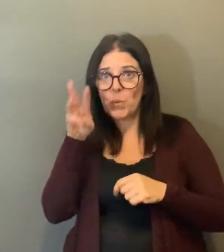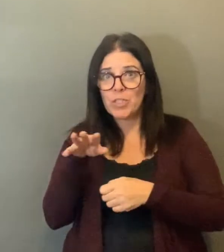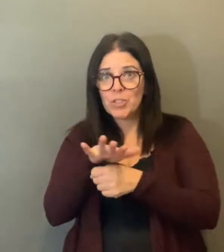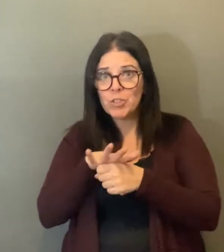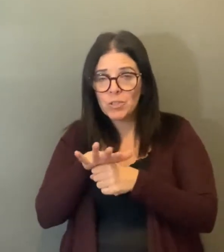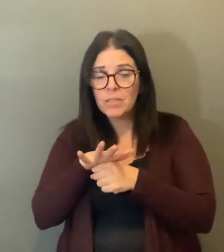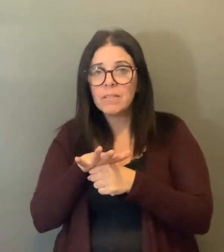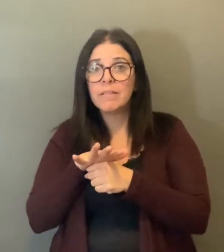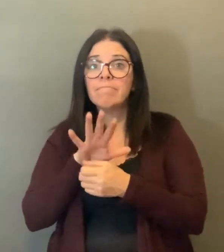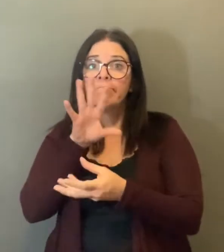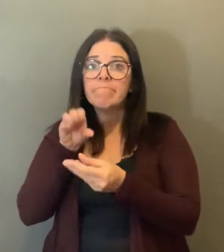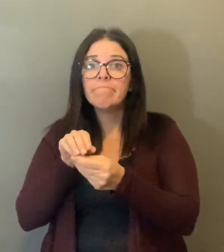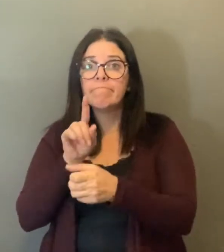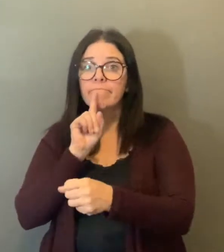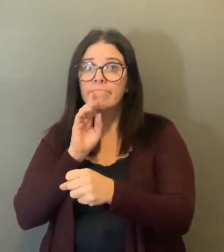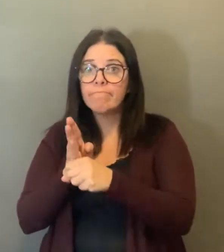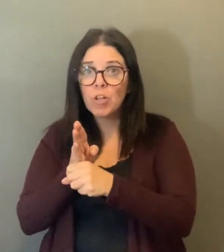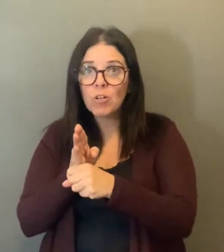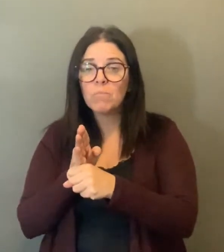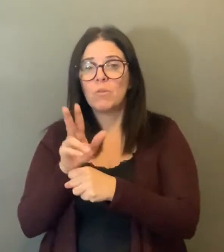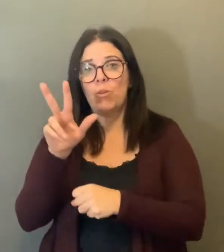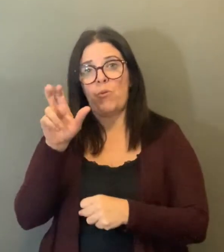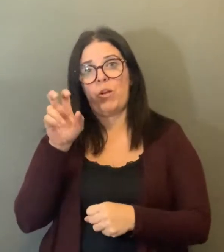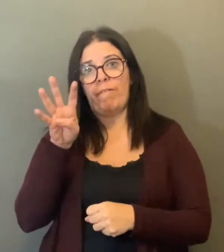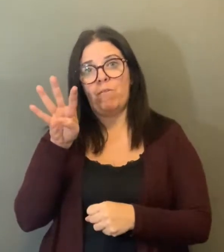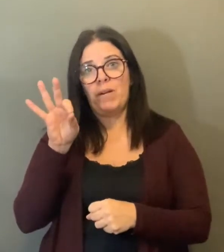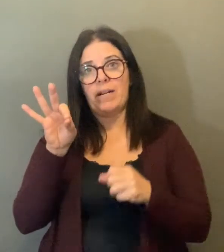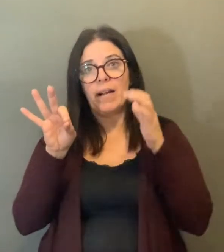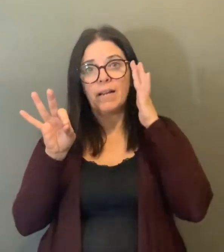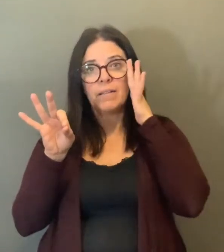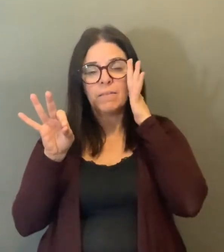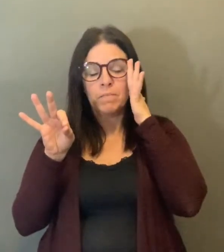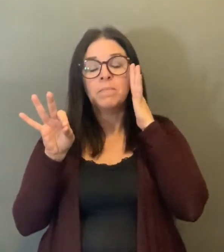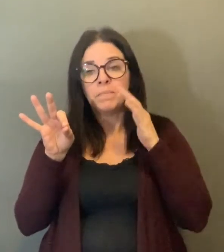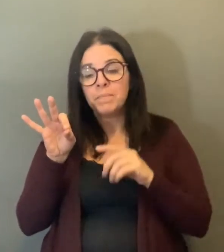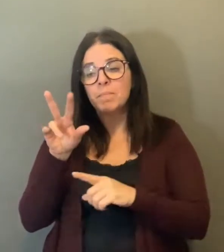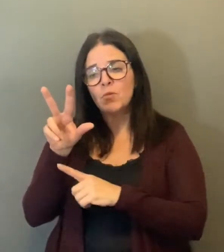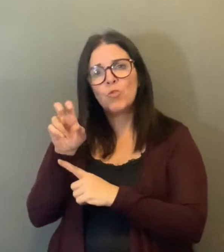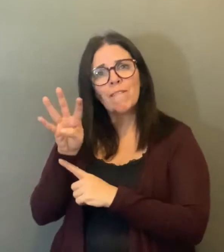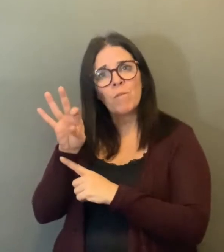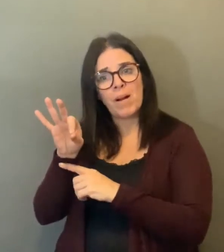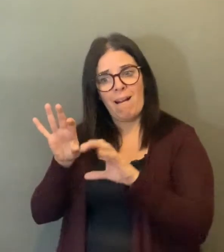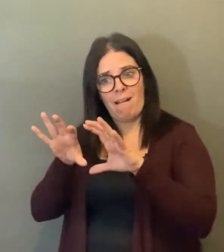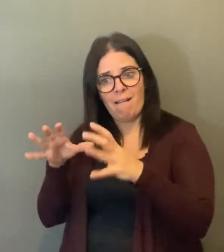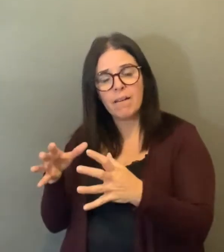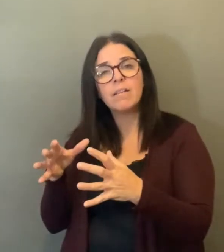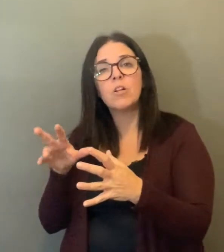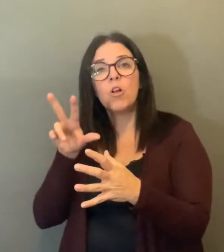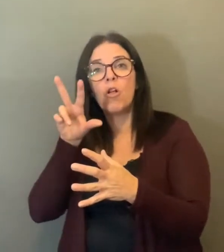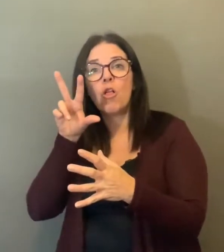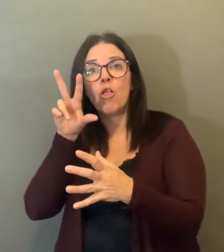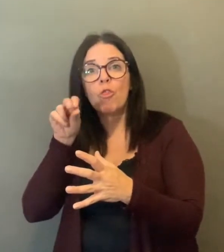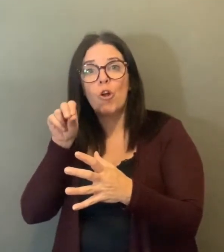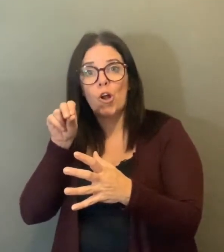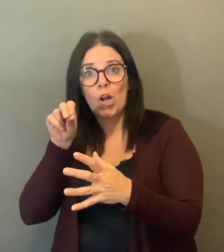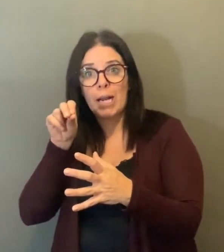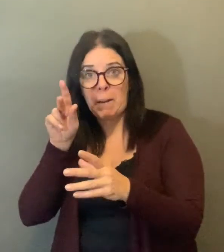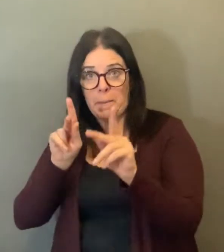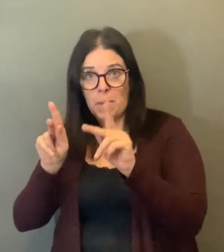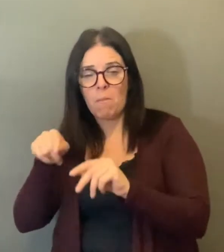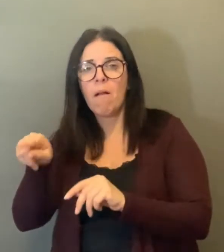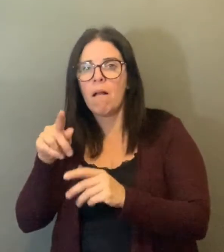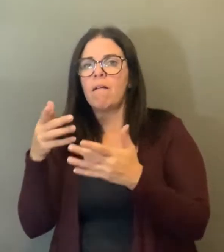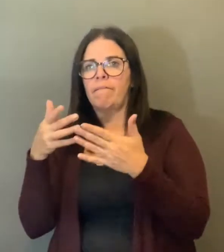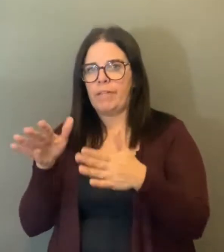Windsor Essex. Thirty people have recovered from COVID-19. Fifteen percent of our cases are